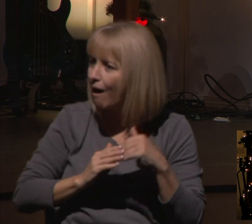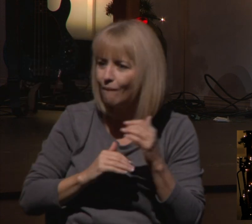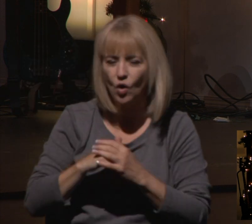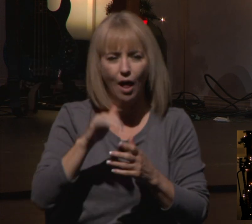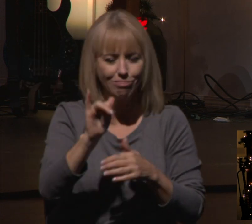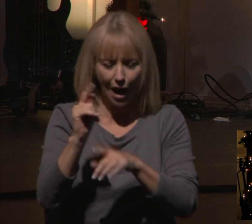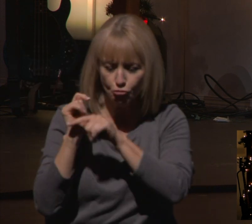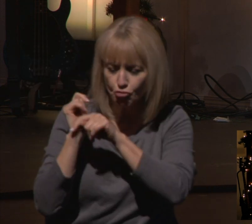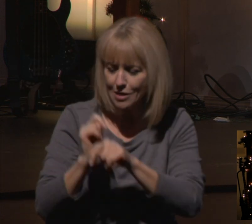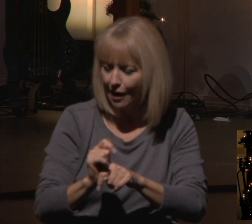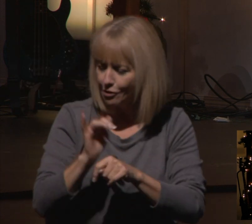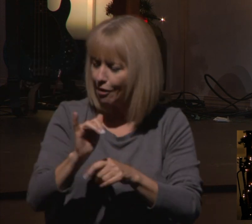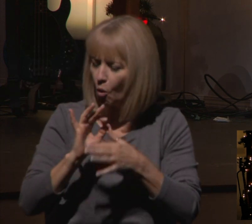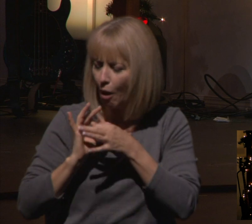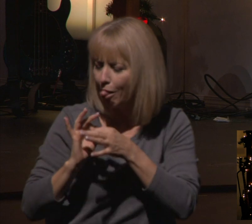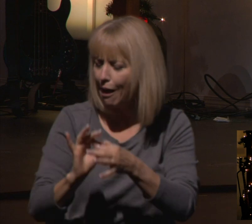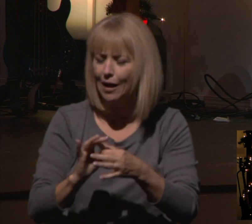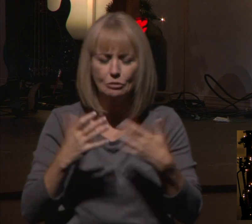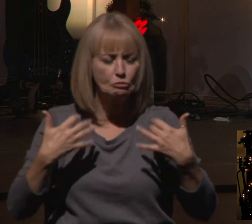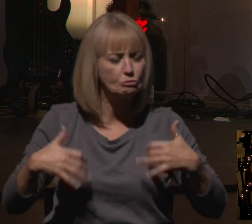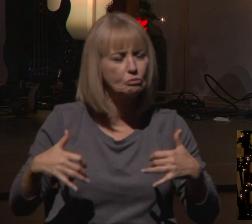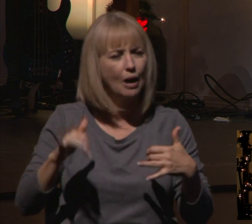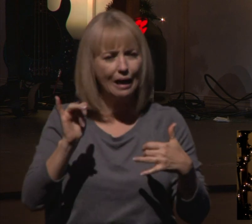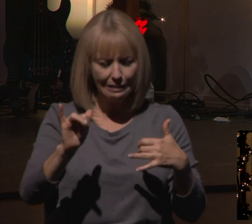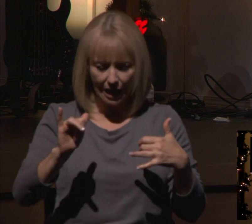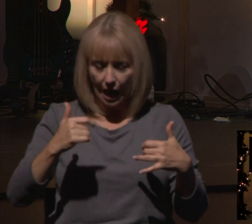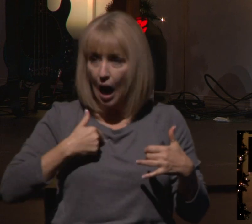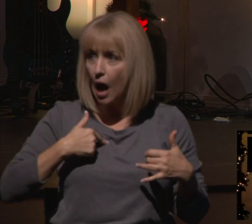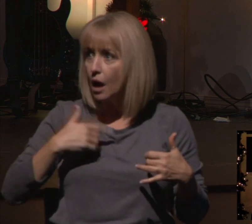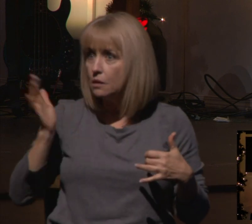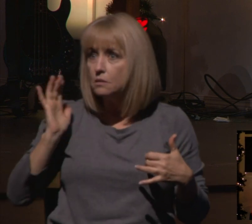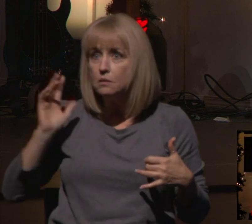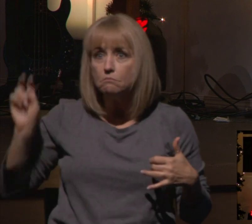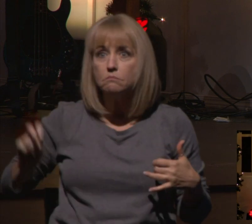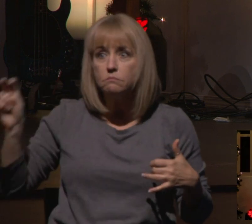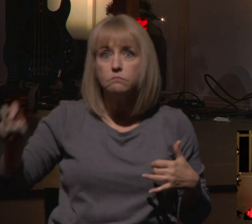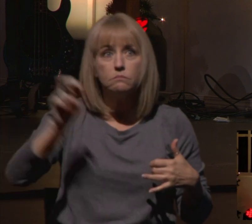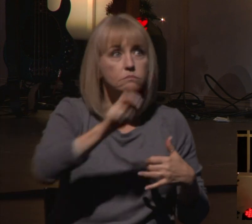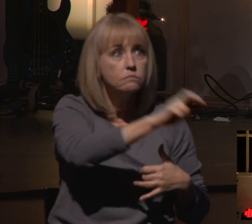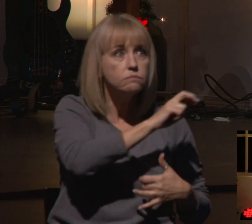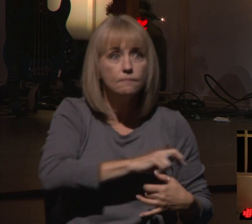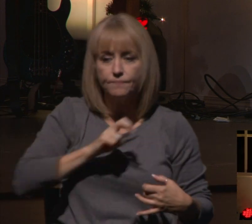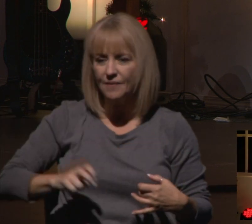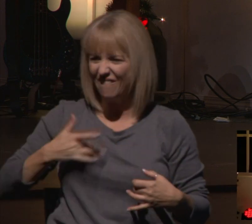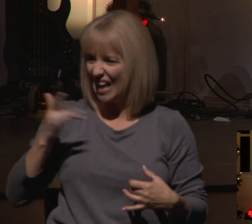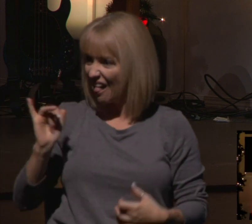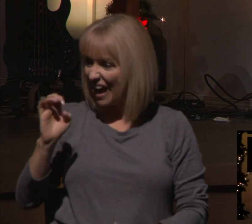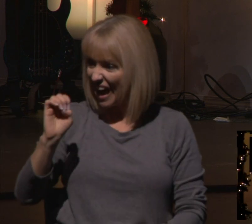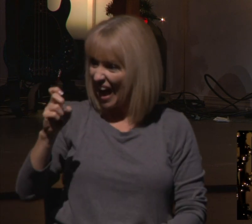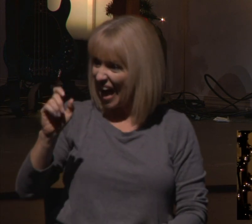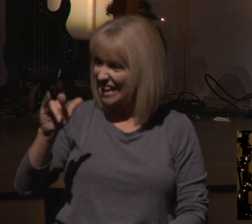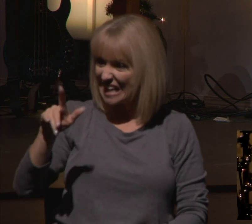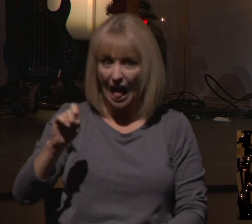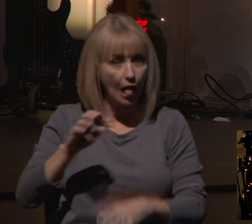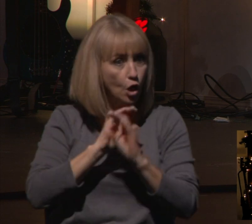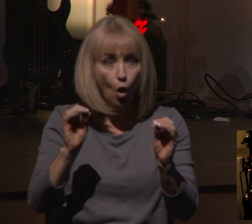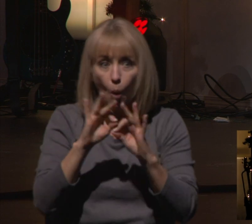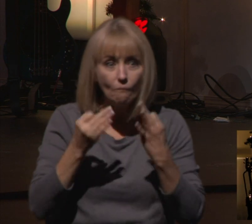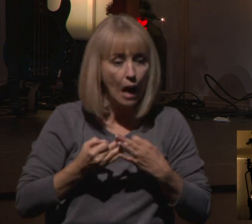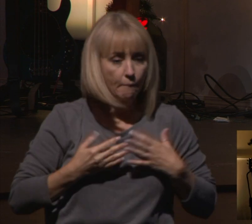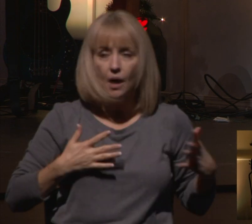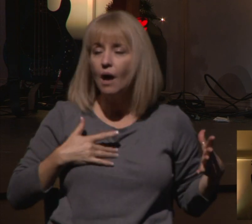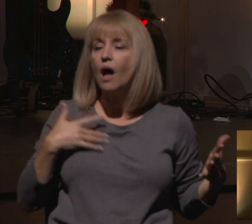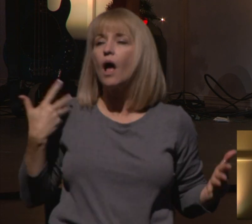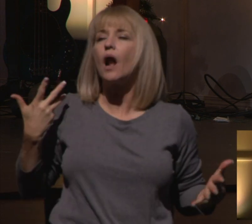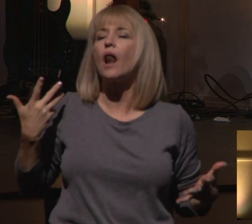was relational. And coming from a place where I'm moving around everywhere, I felt like I was in exile, and then finally getting to a place that felt